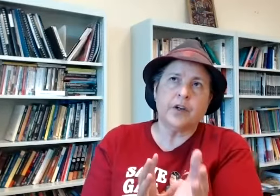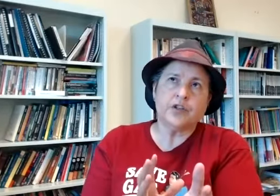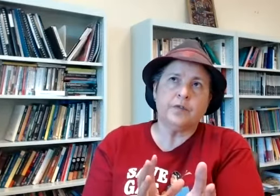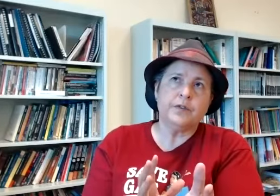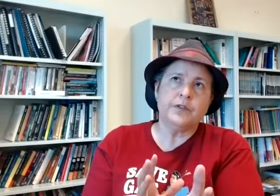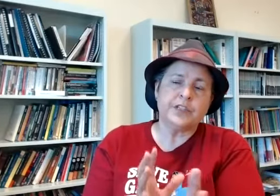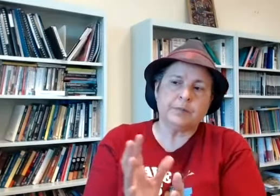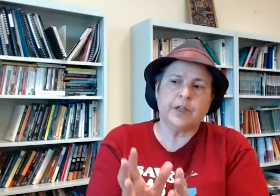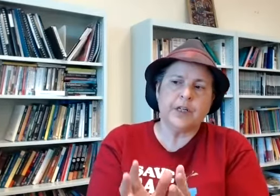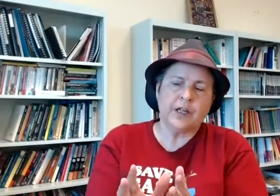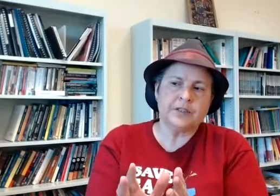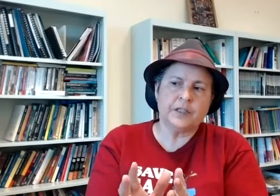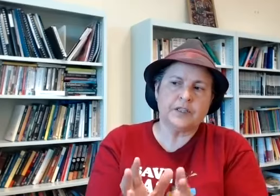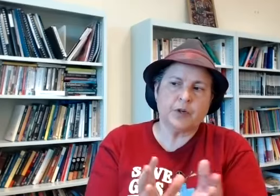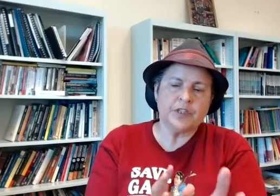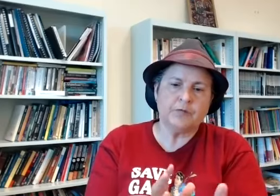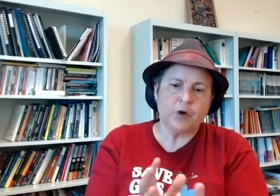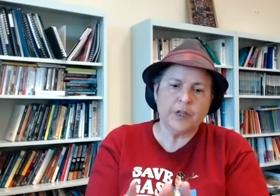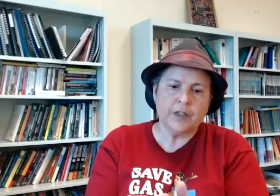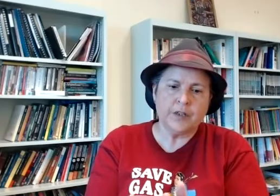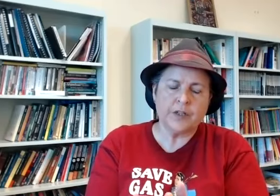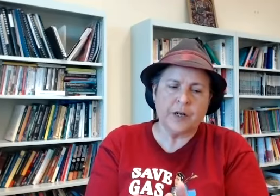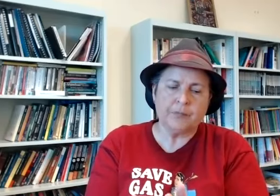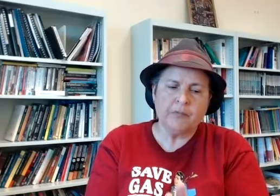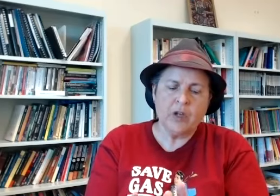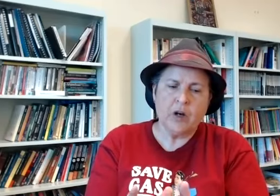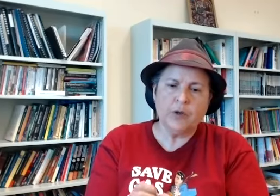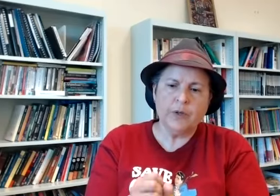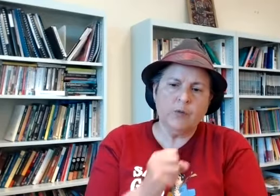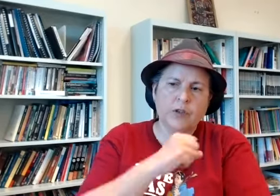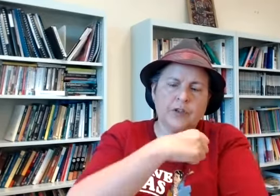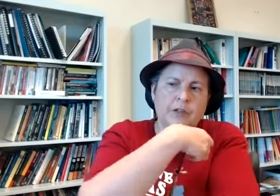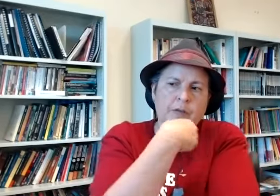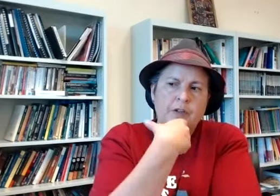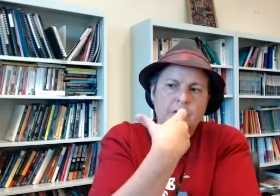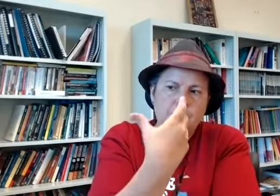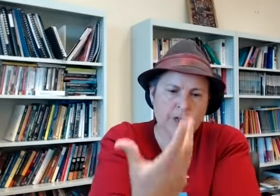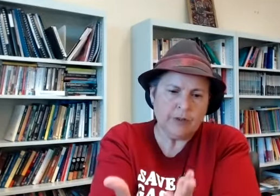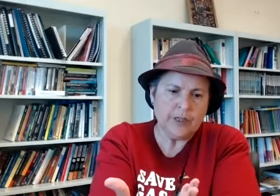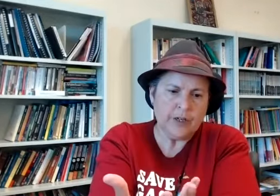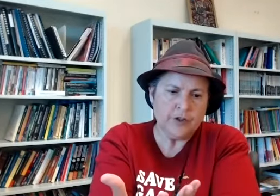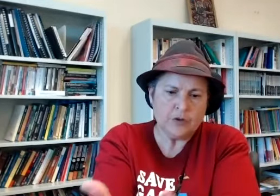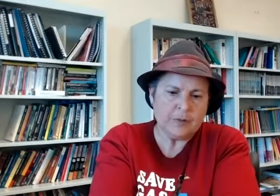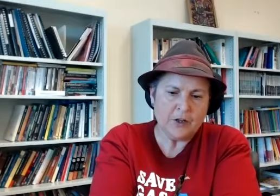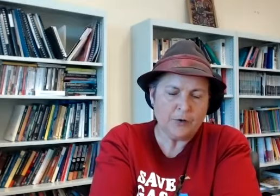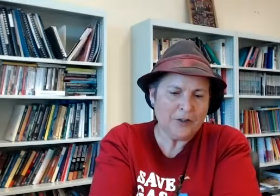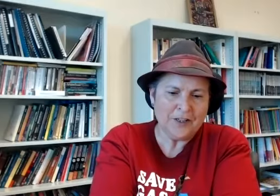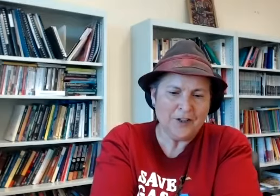notion of disability and i guess the expressive body and um i'm wondering what given generally and you talked about your early you know